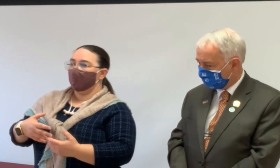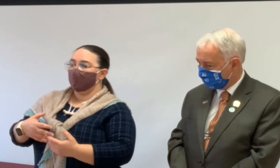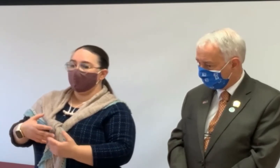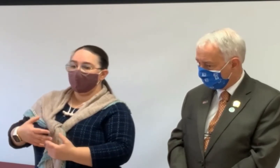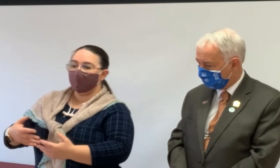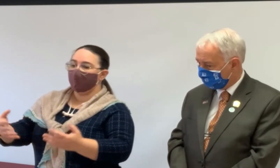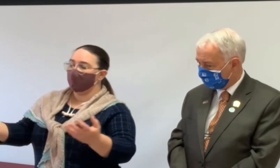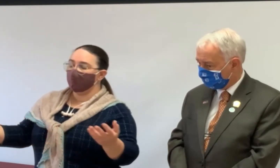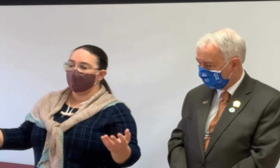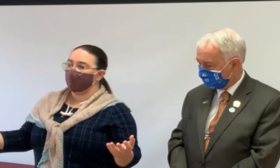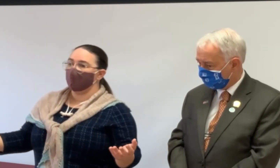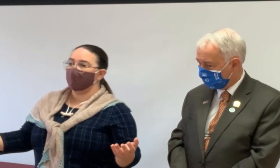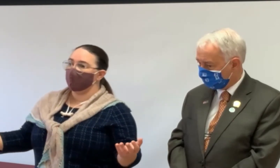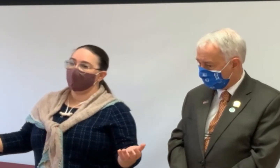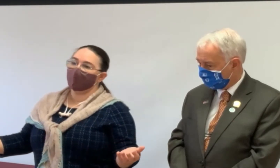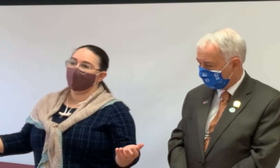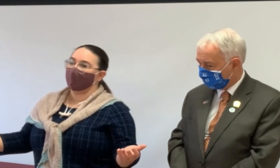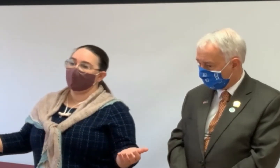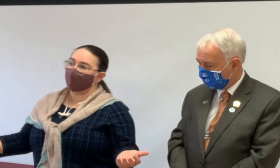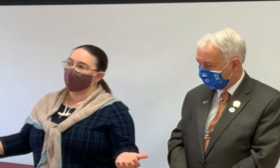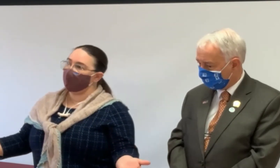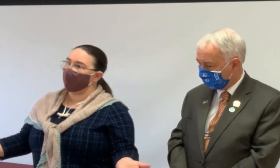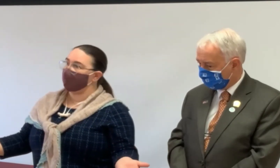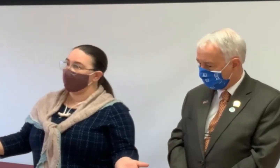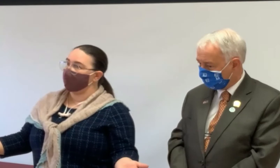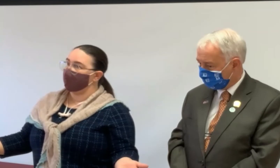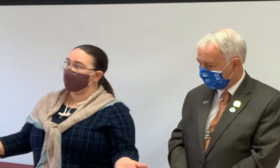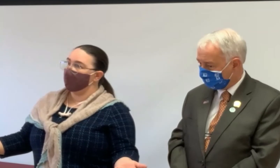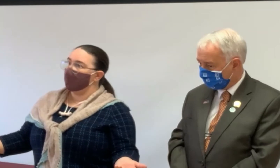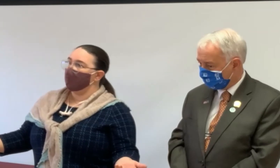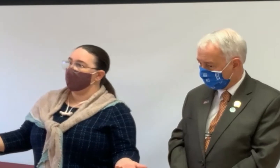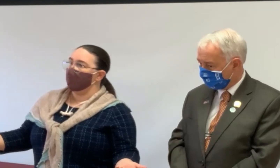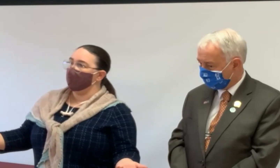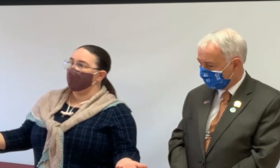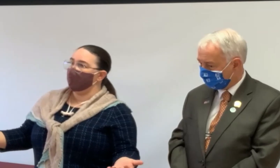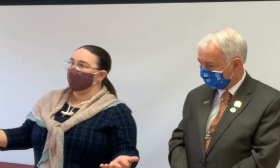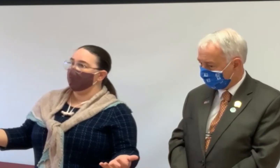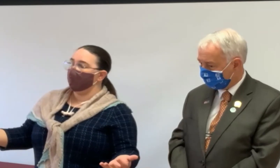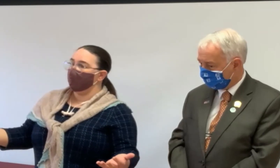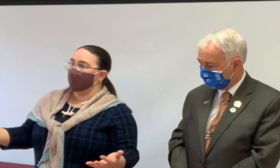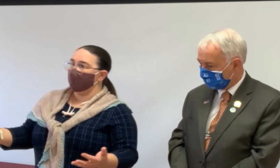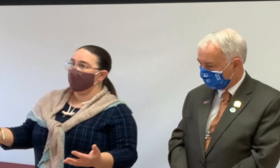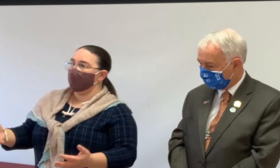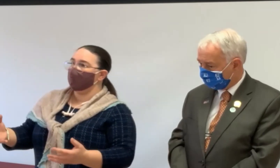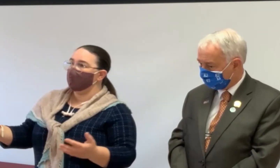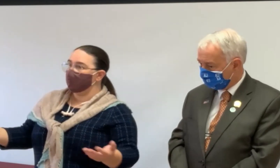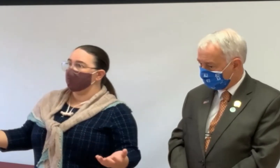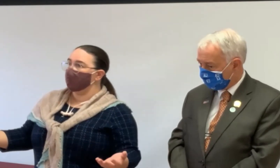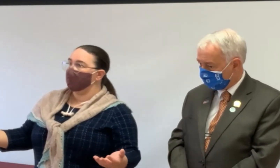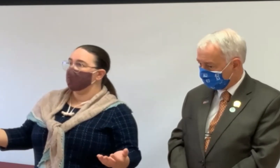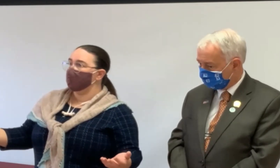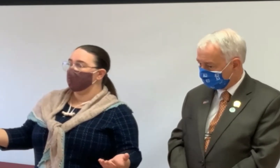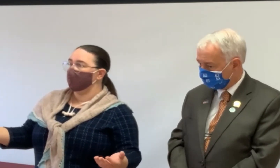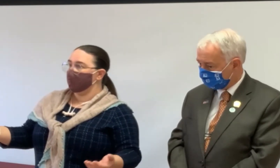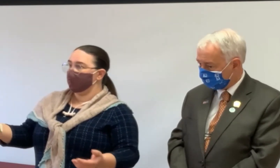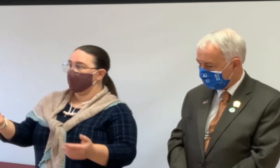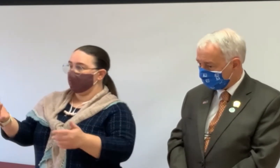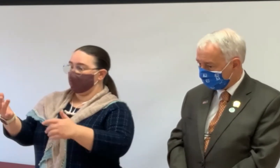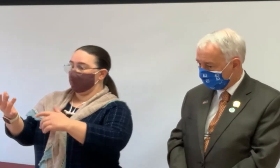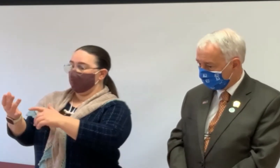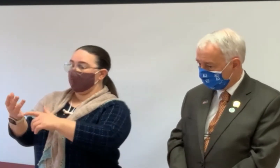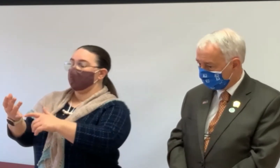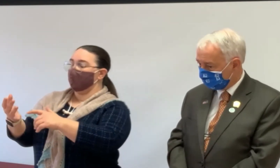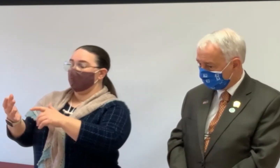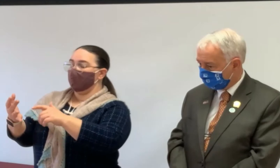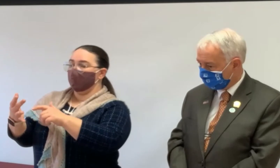continue using them as long as you live and live in the property. Um, and they don't become due until either